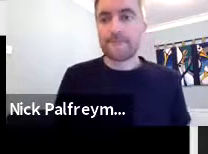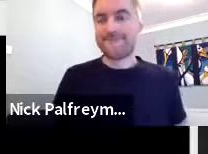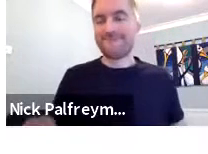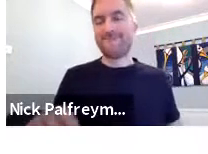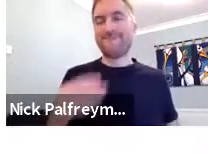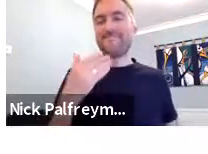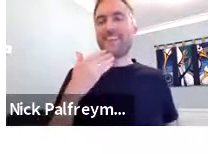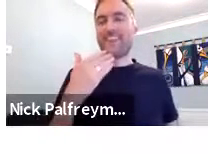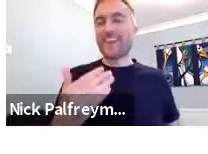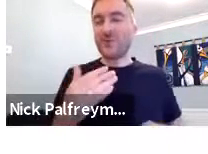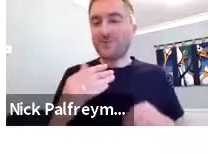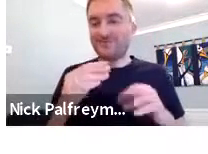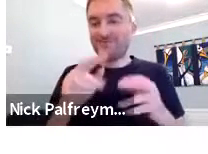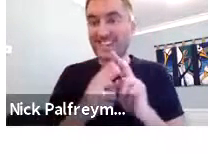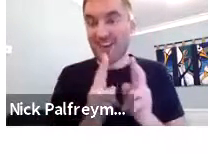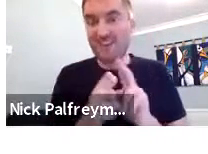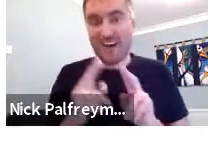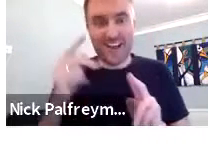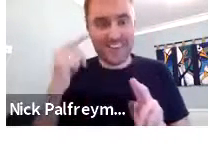they were the as